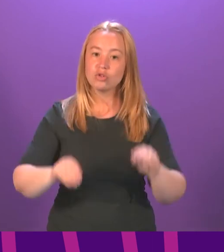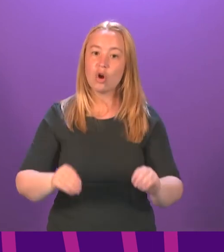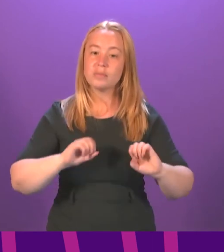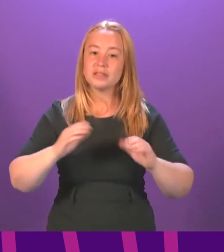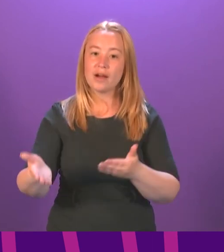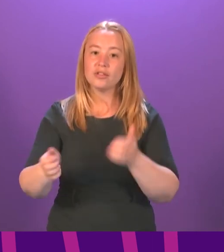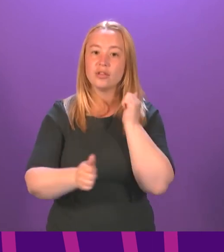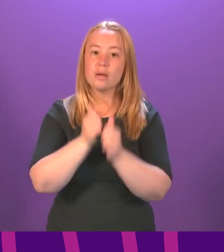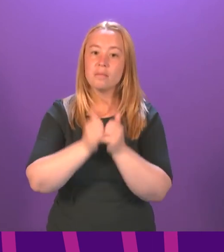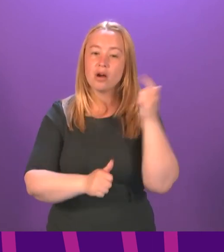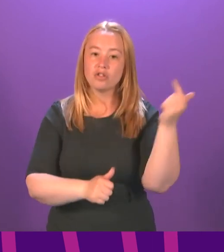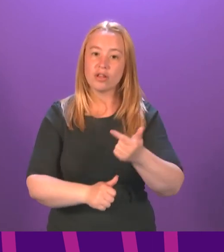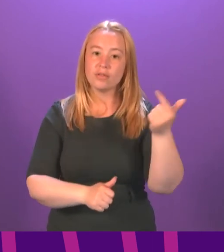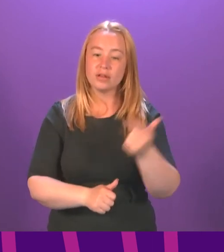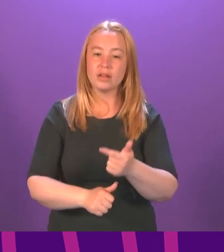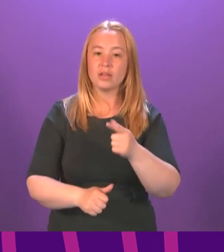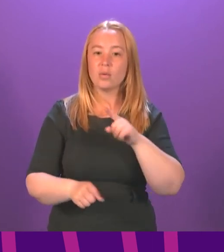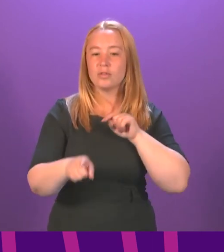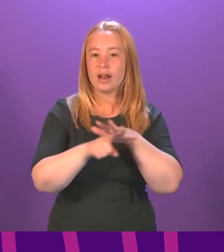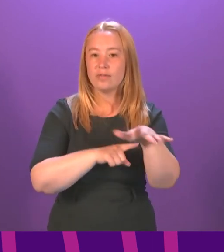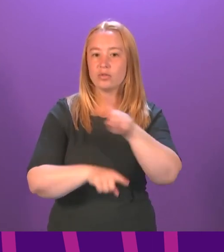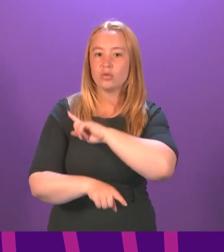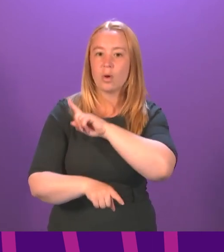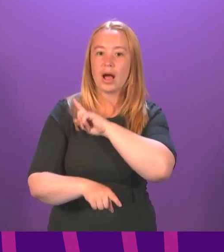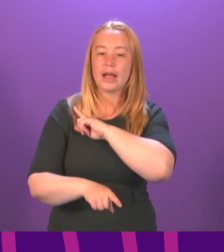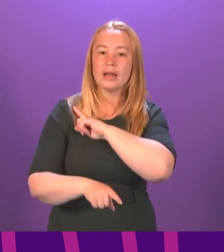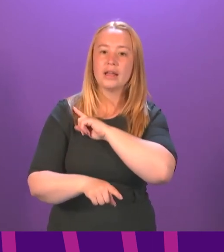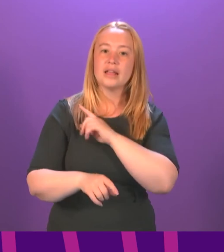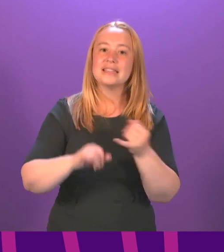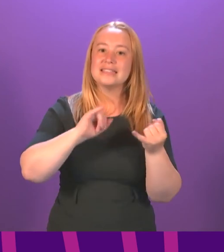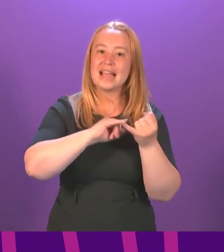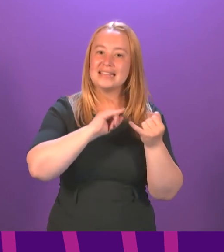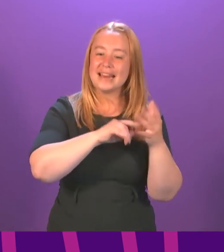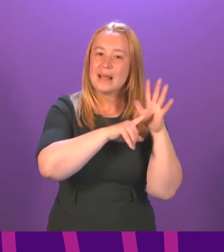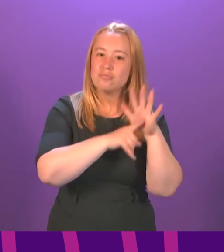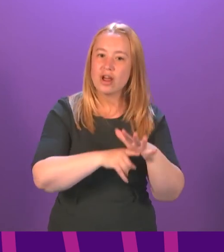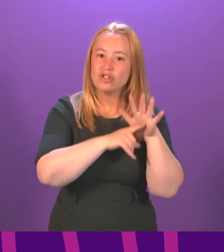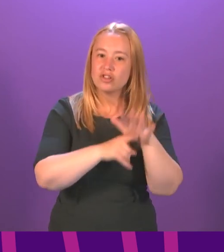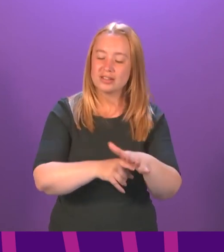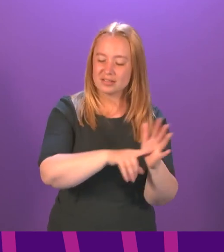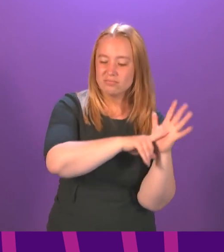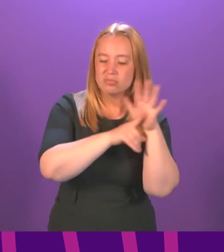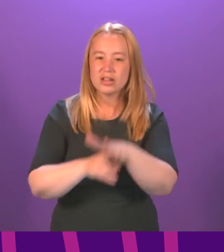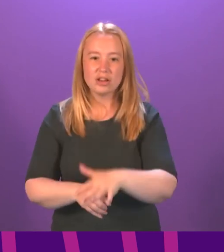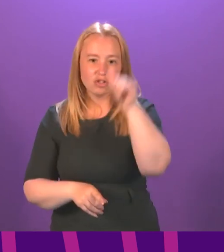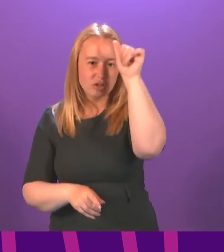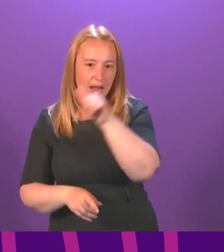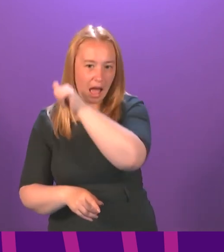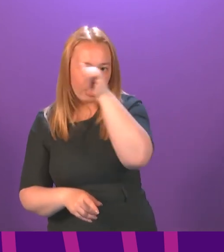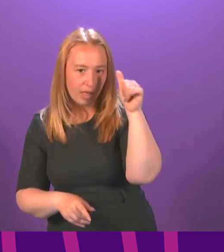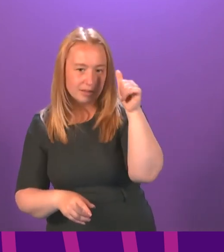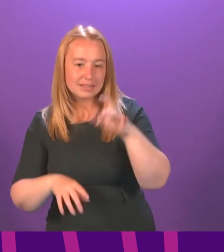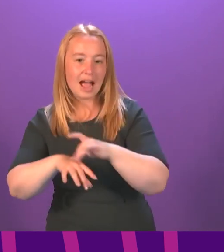night of March 17 was motivated by sectarian prejudice against Irish Catholics on St Patrick's Day.